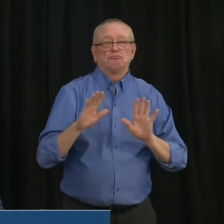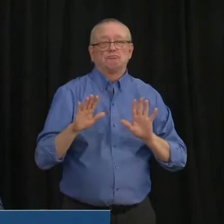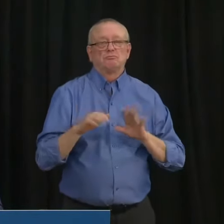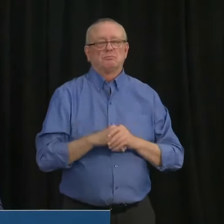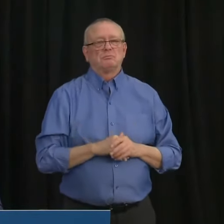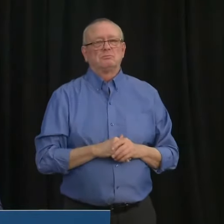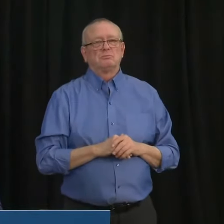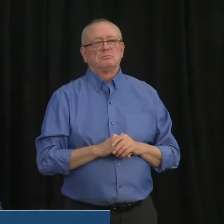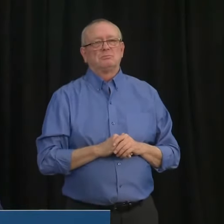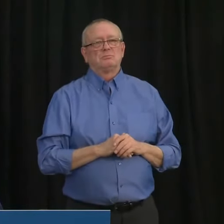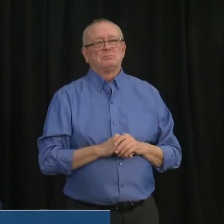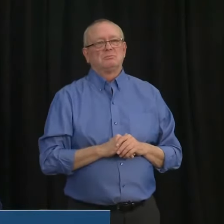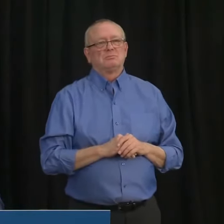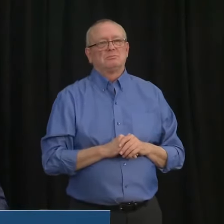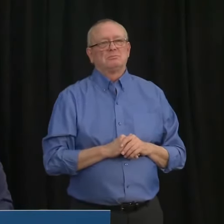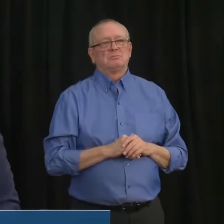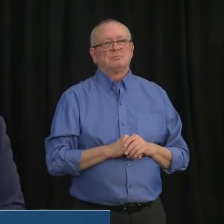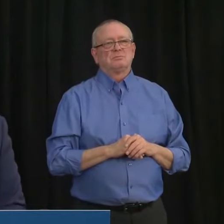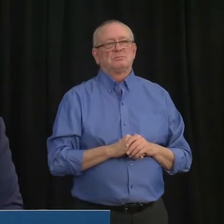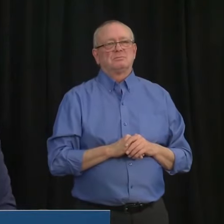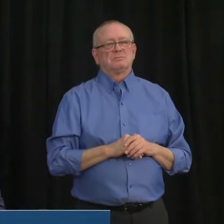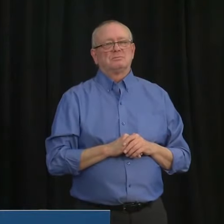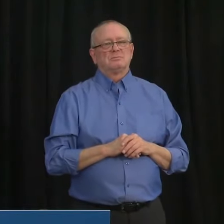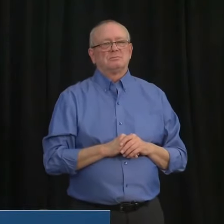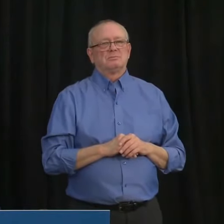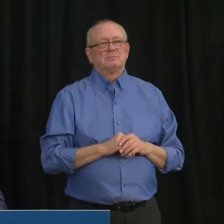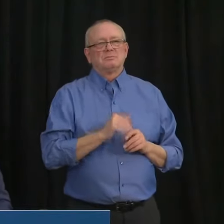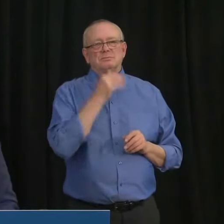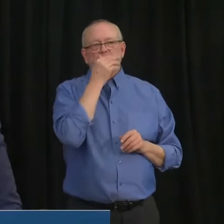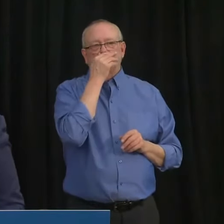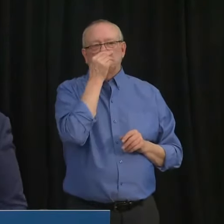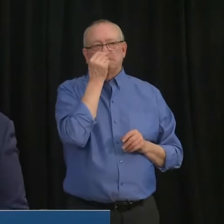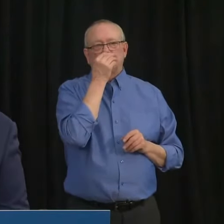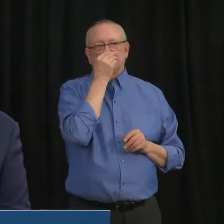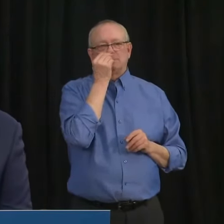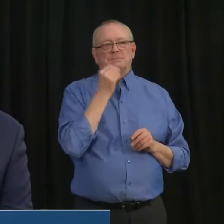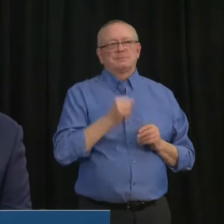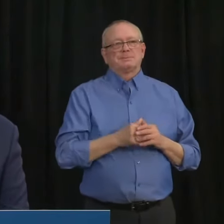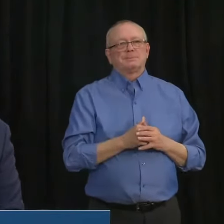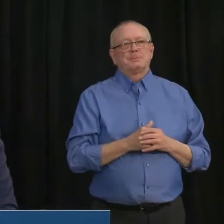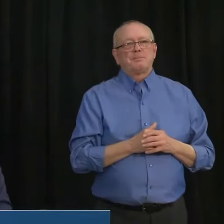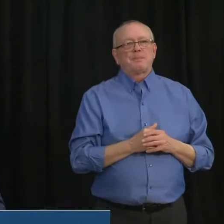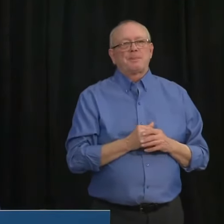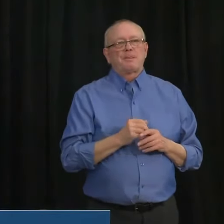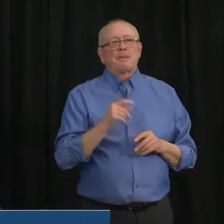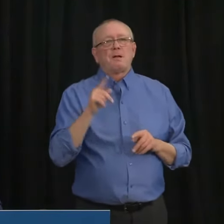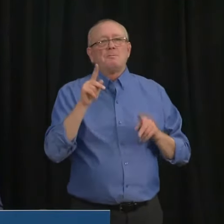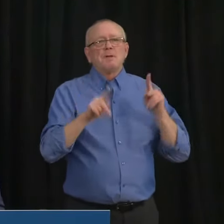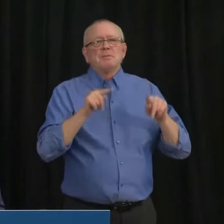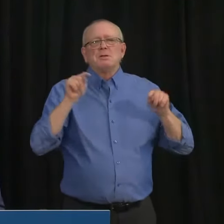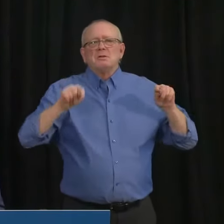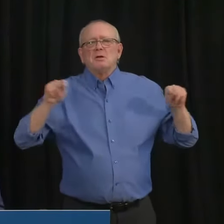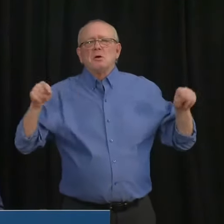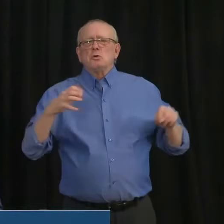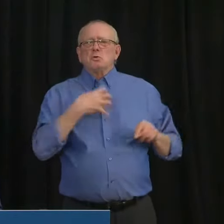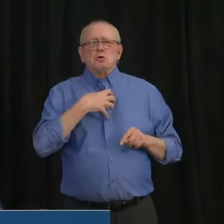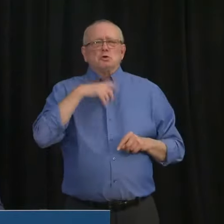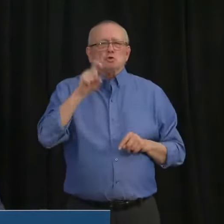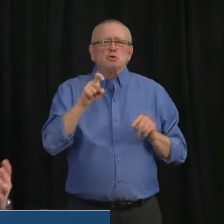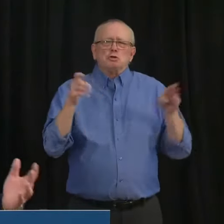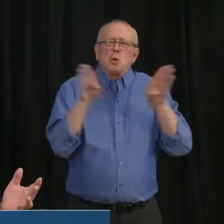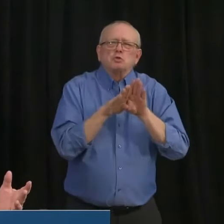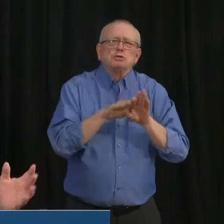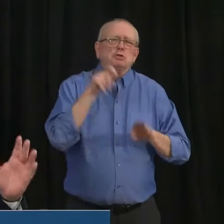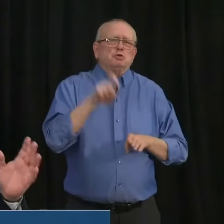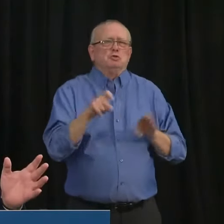uh, and, and I, wish people advocating that we go to that extreme at this point were